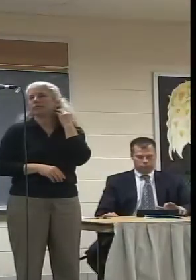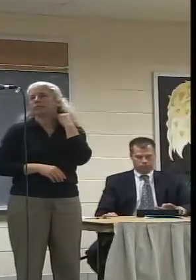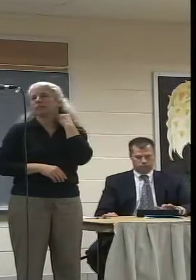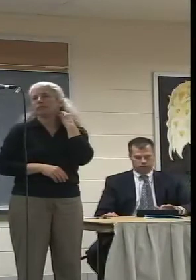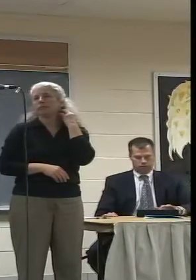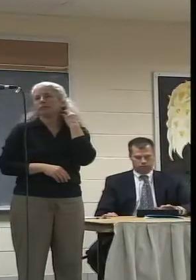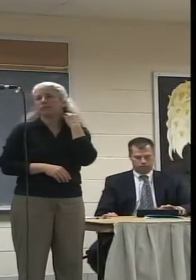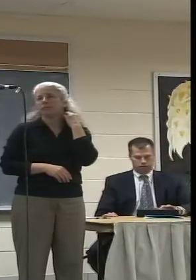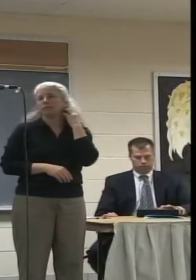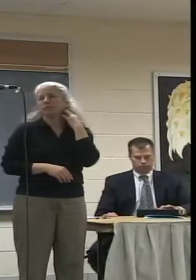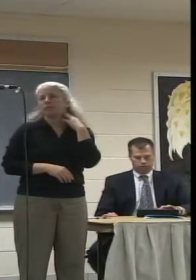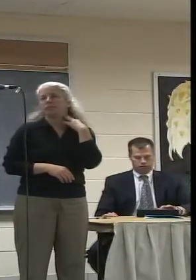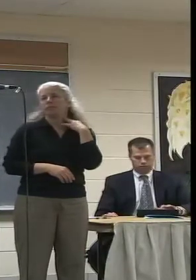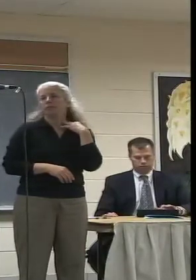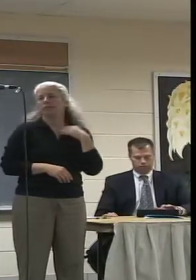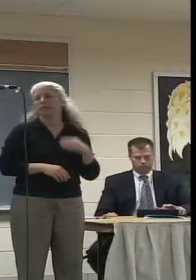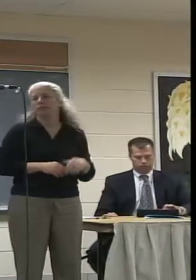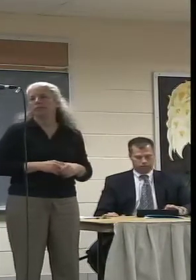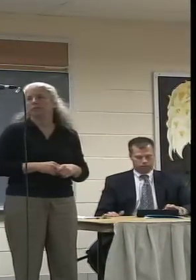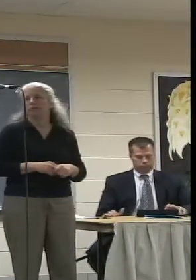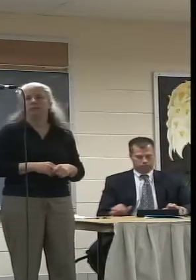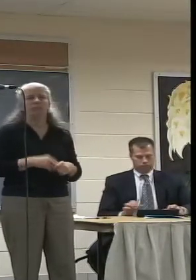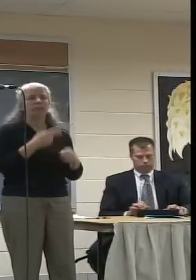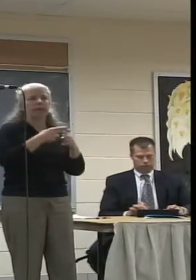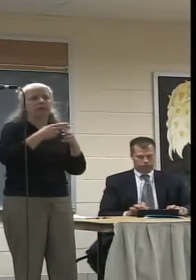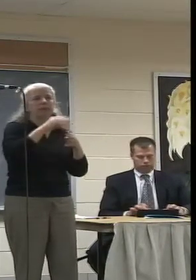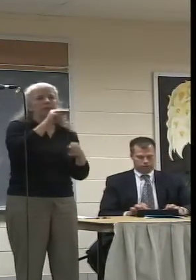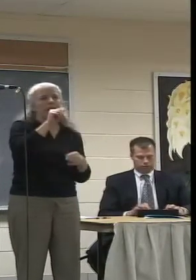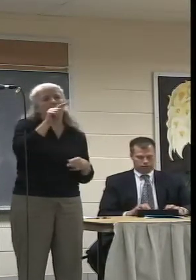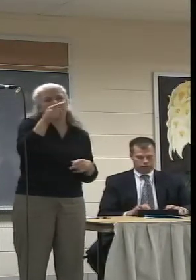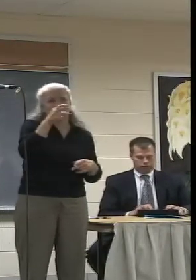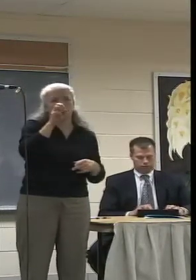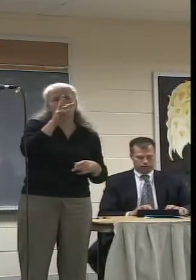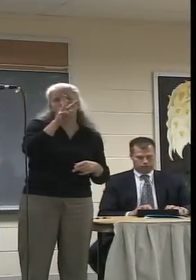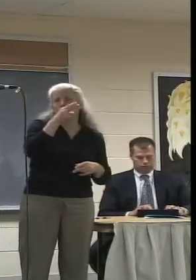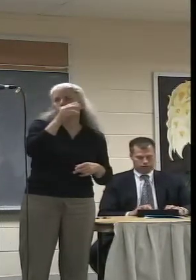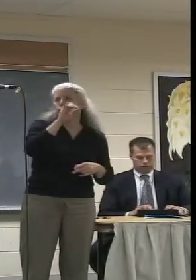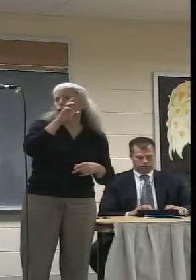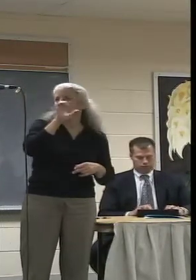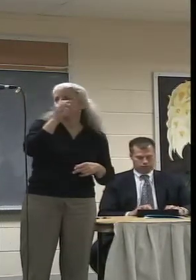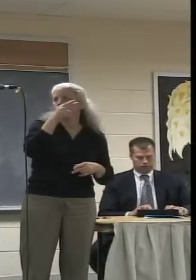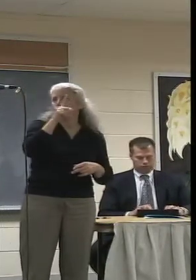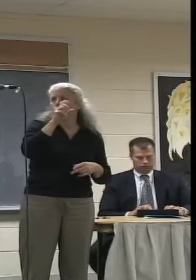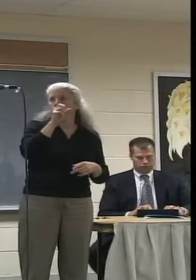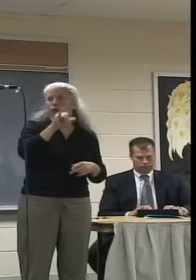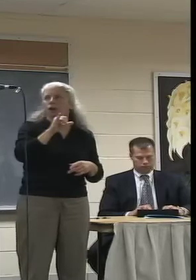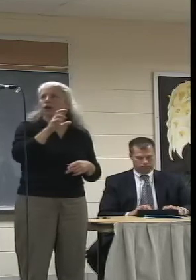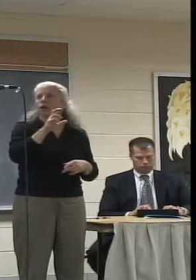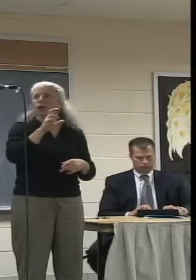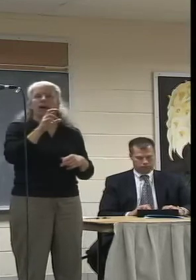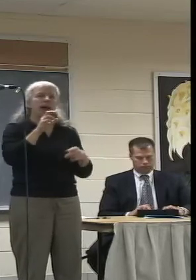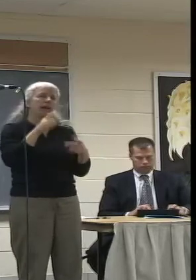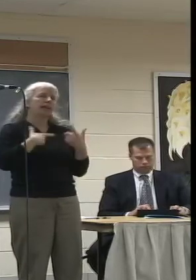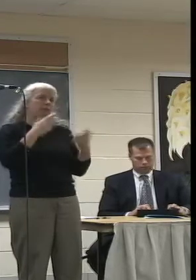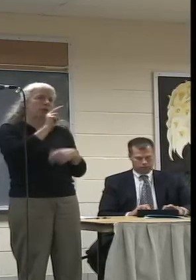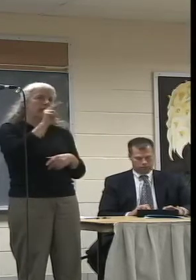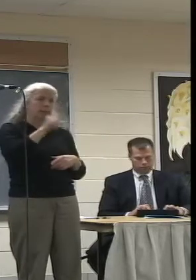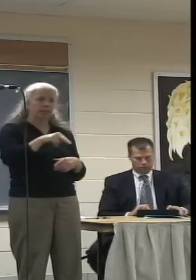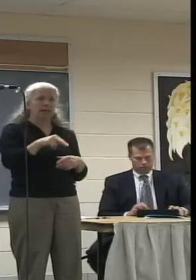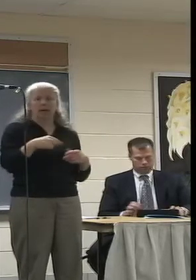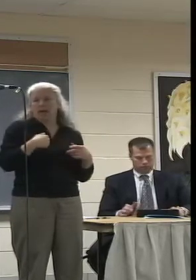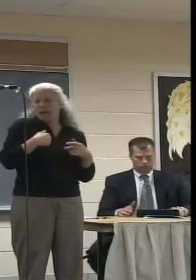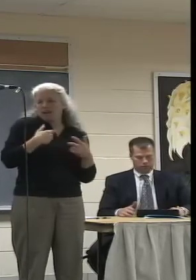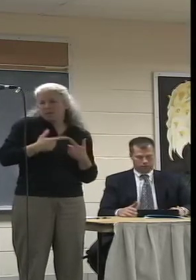My name is Matthew Hershler. I live at 92 Laurel Park in Northampton, Massachusetts. I've been back here about a year.